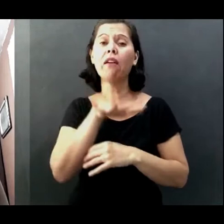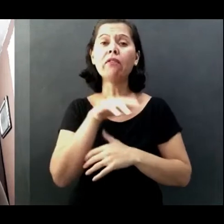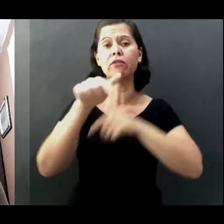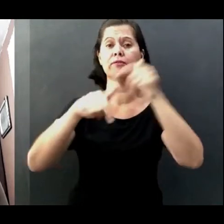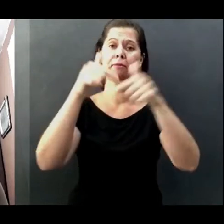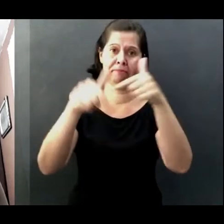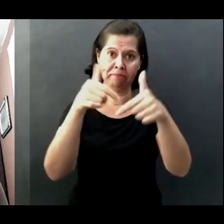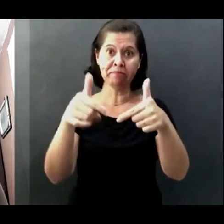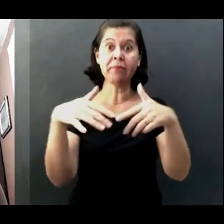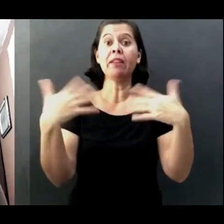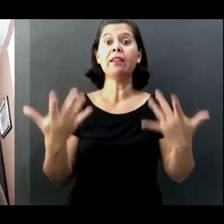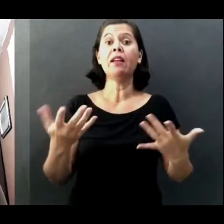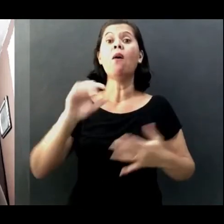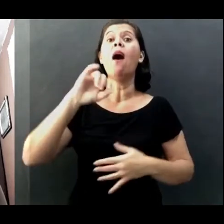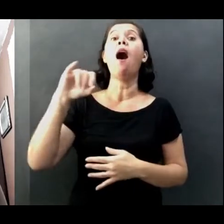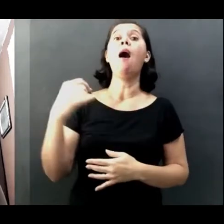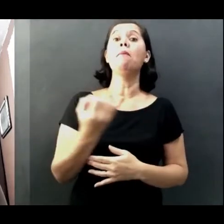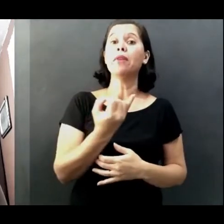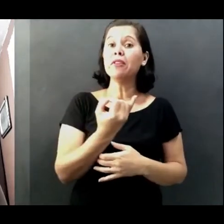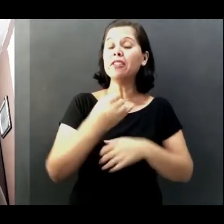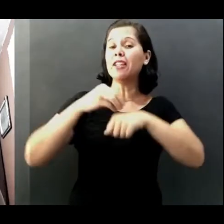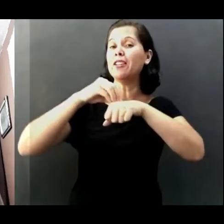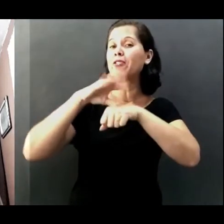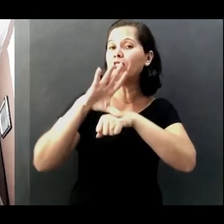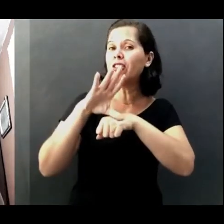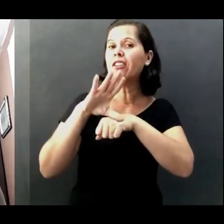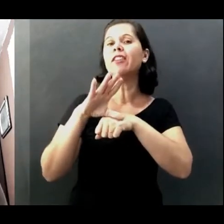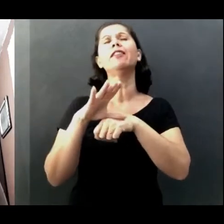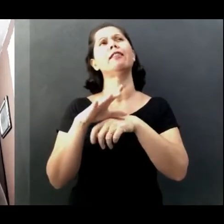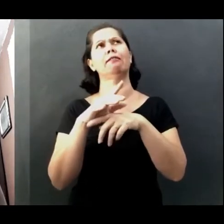worked, some didn't. I'll share these tips with you.